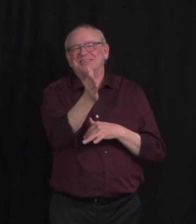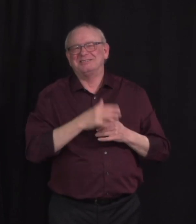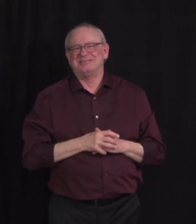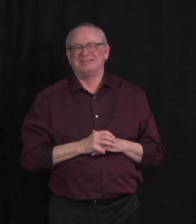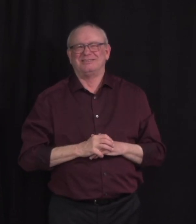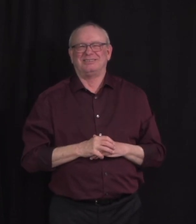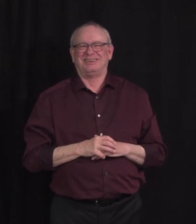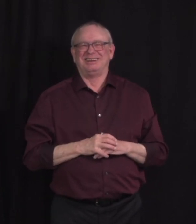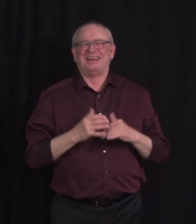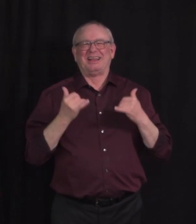communities by following the rules in place.